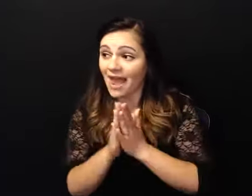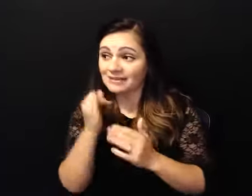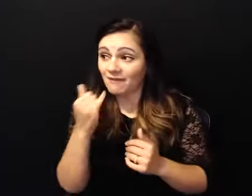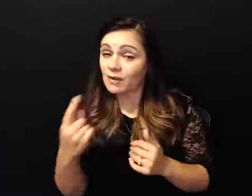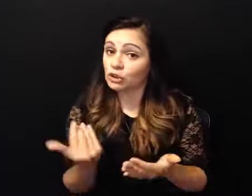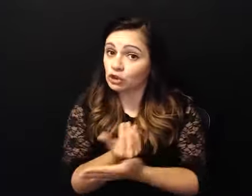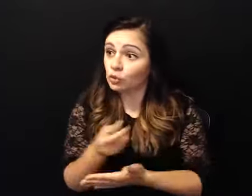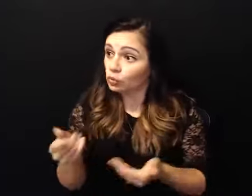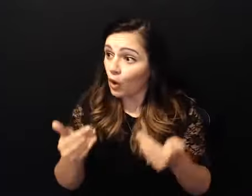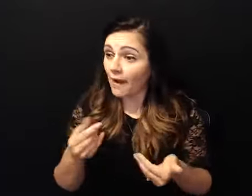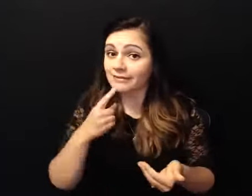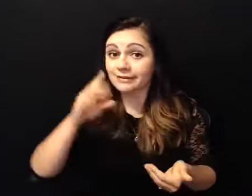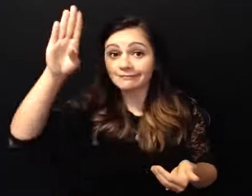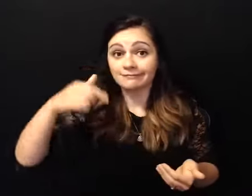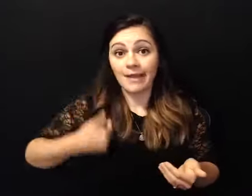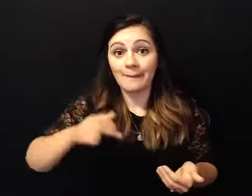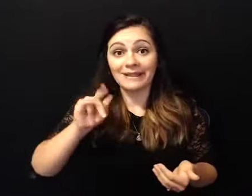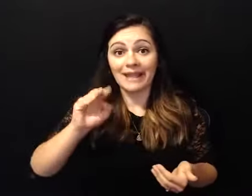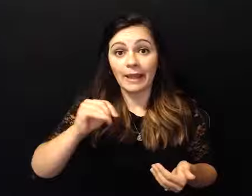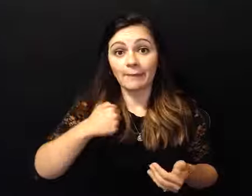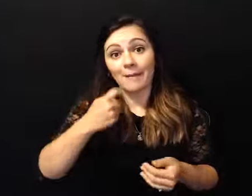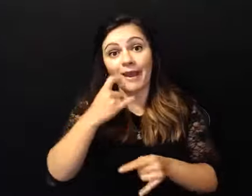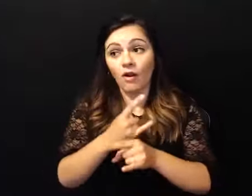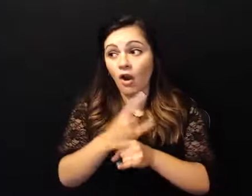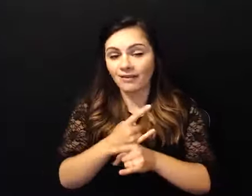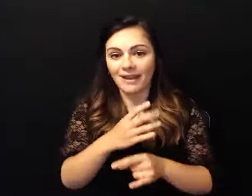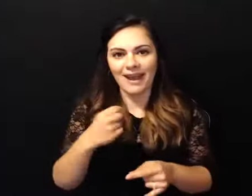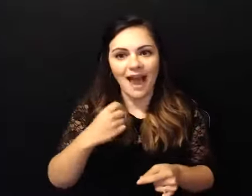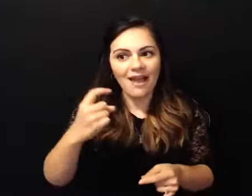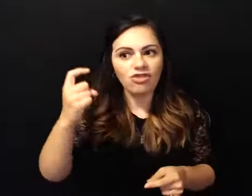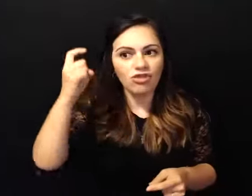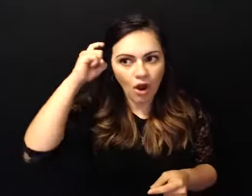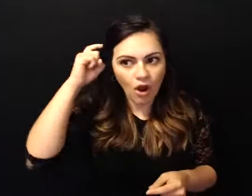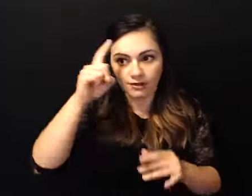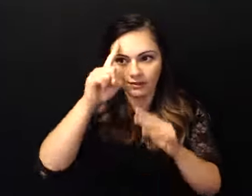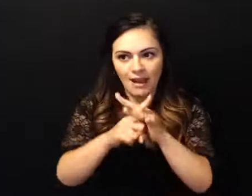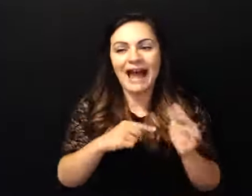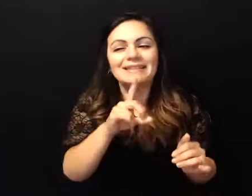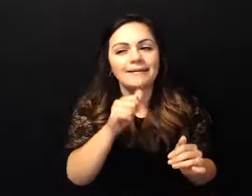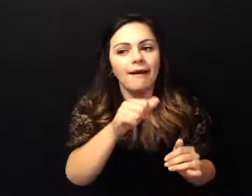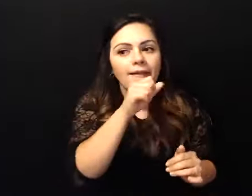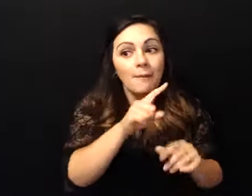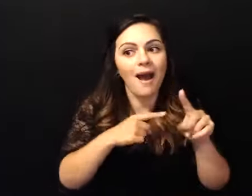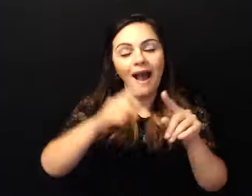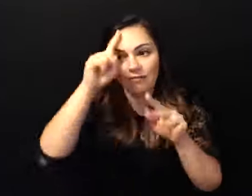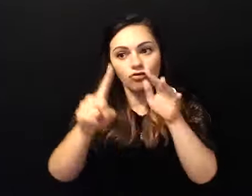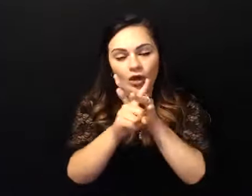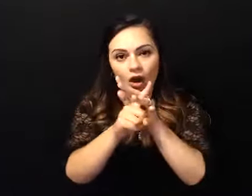an alcoholic and i thought to myself i didn't even speak it i just thought to myself there is no way i'm telling anybody i'm an alcoholic